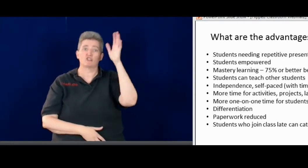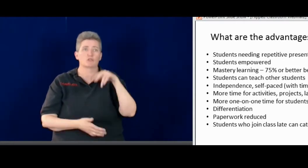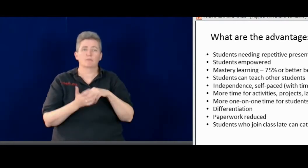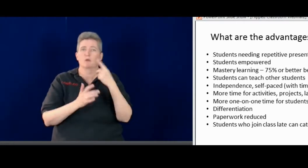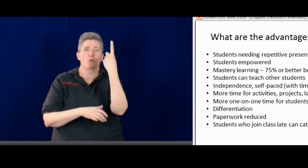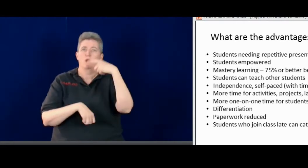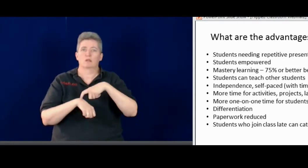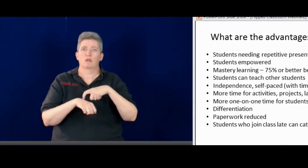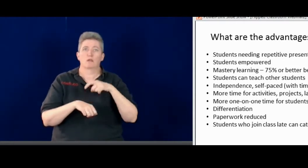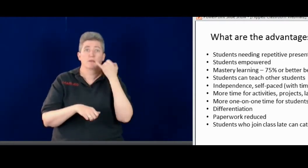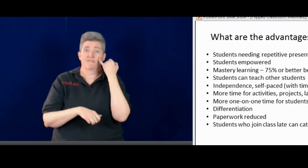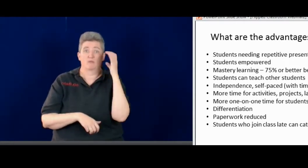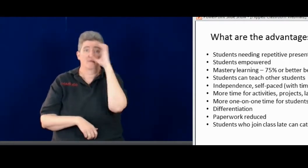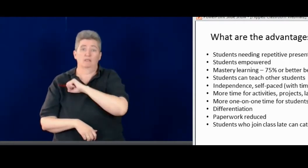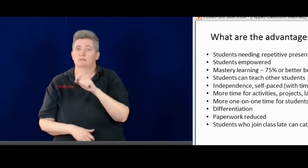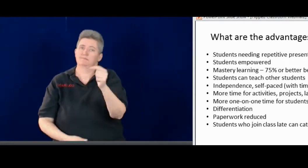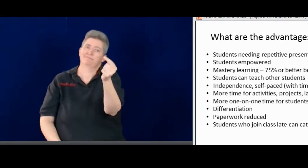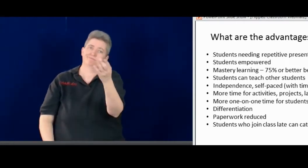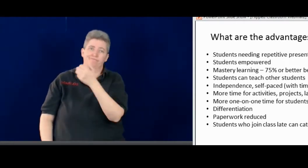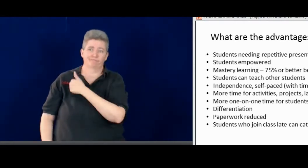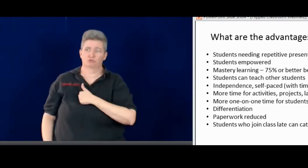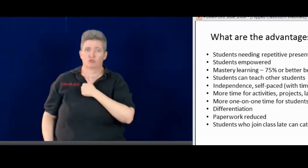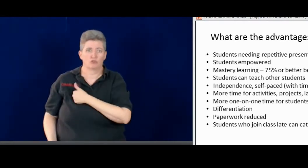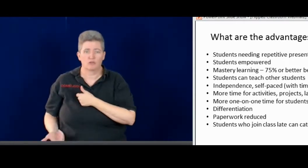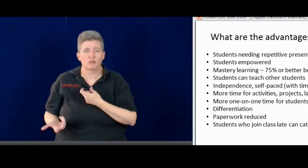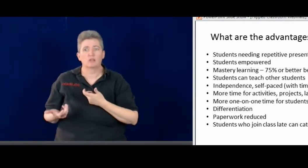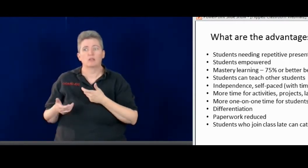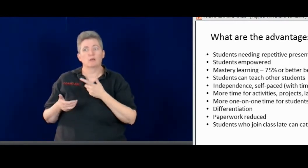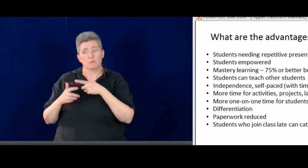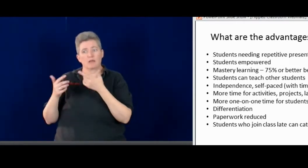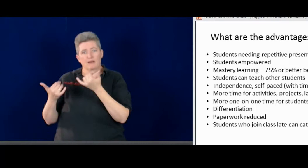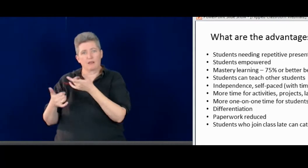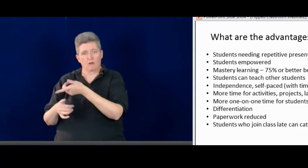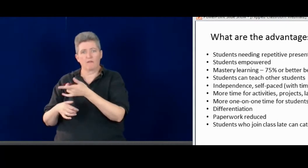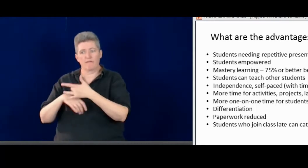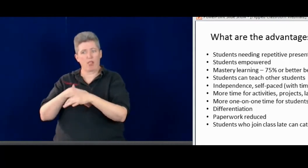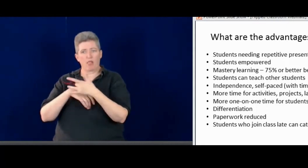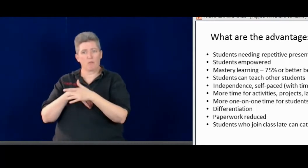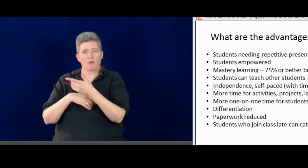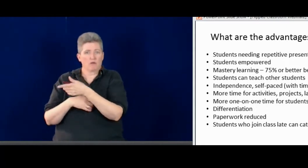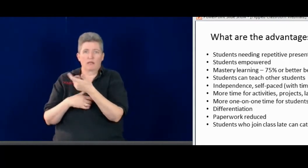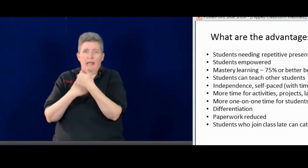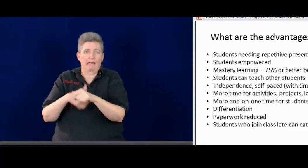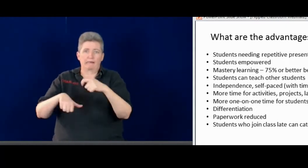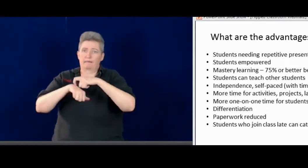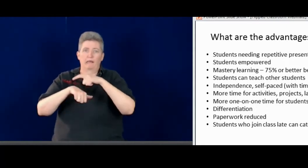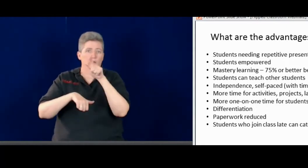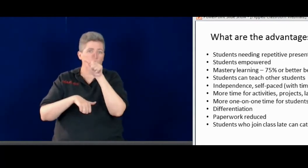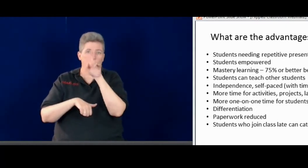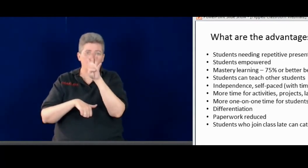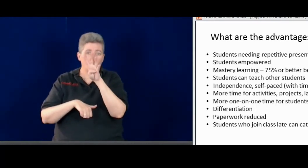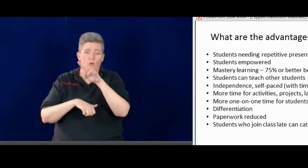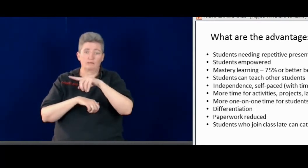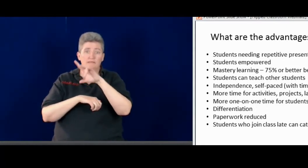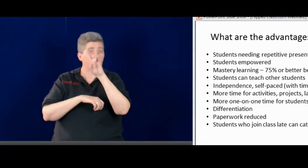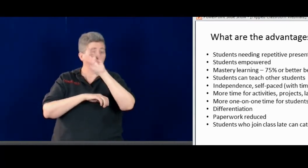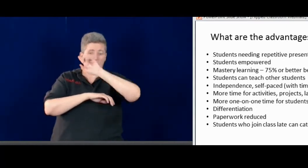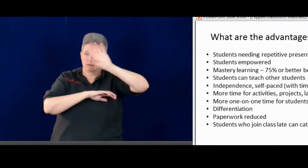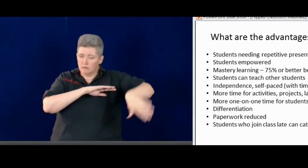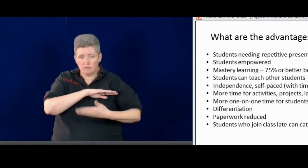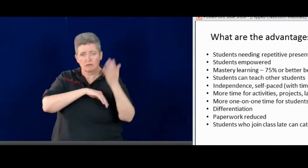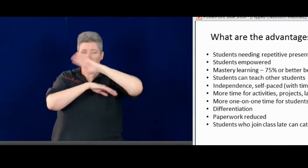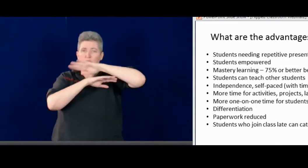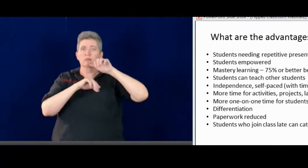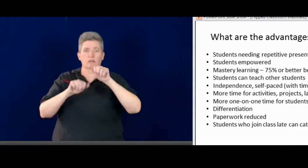is not enough. And a lot of times during typical lectures it's just said one time and that person's out of luck if they didn't get it because